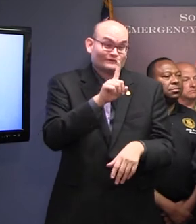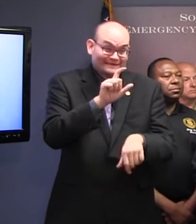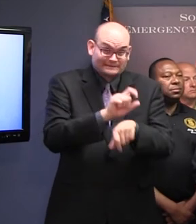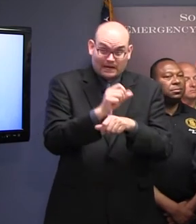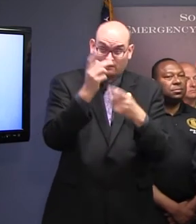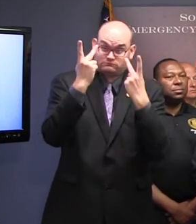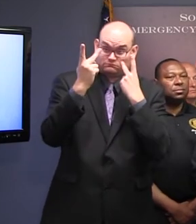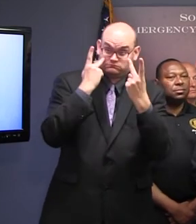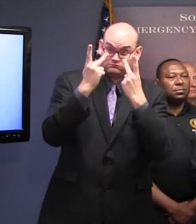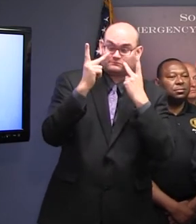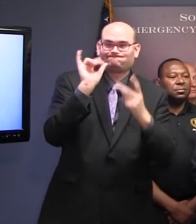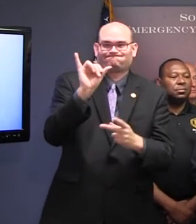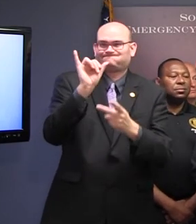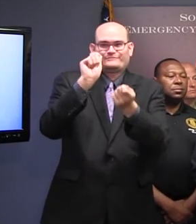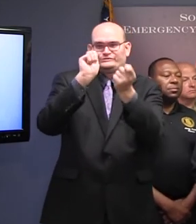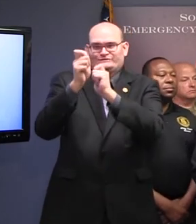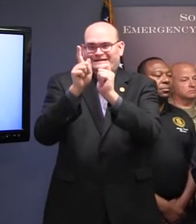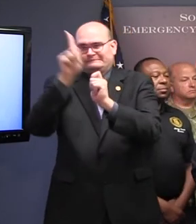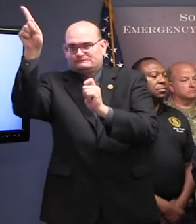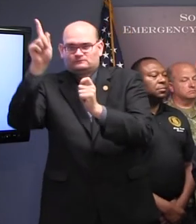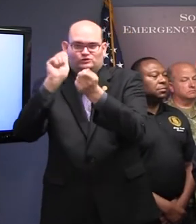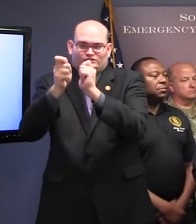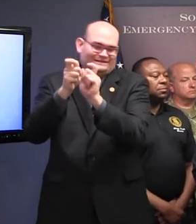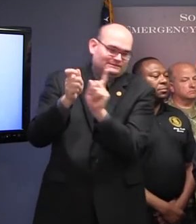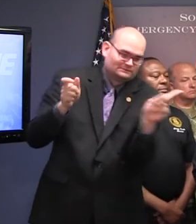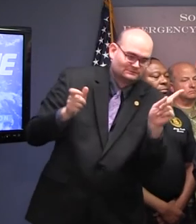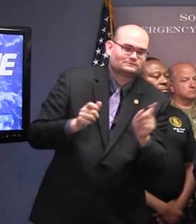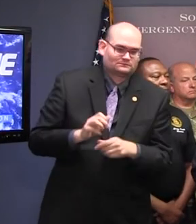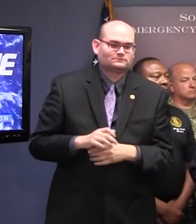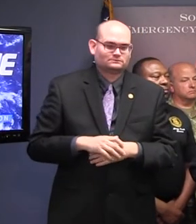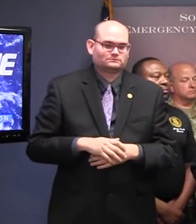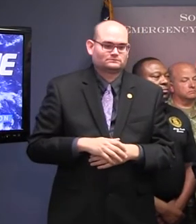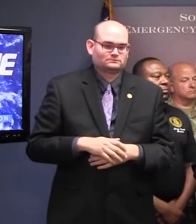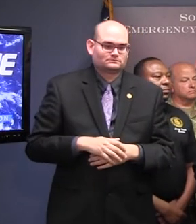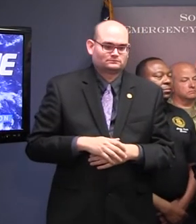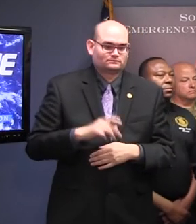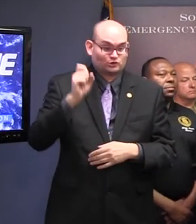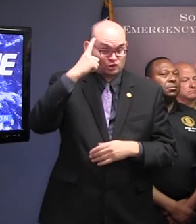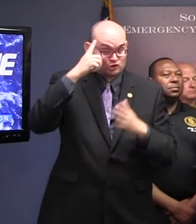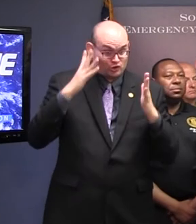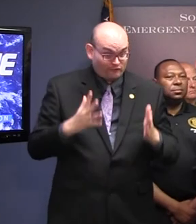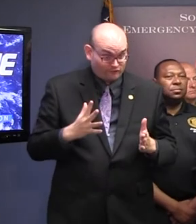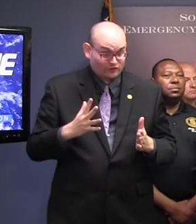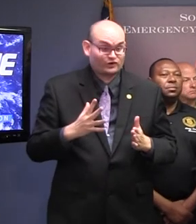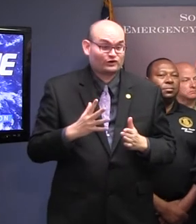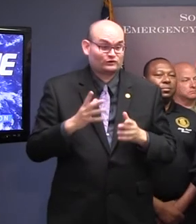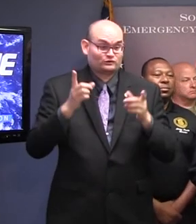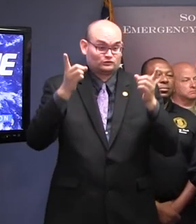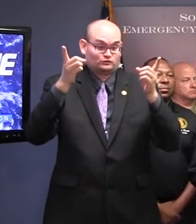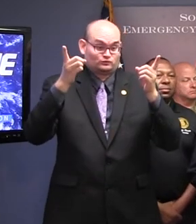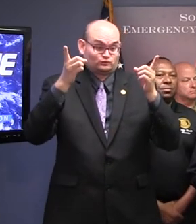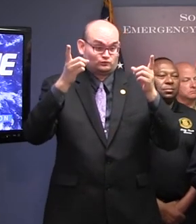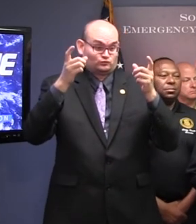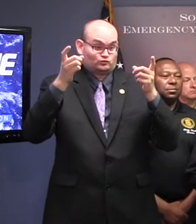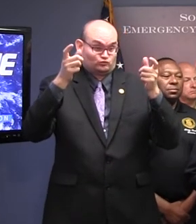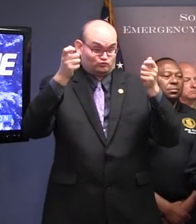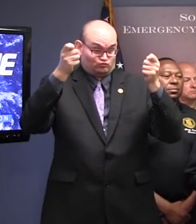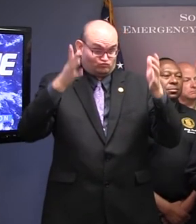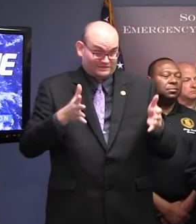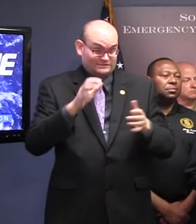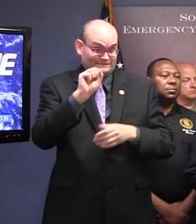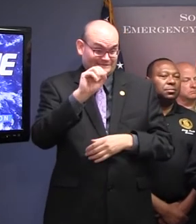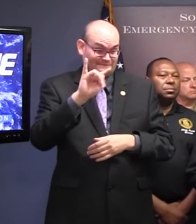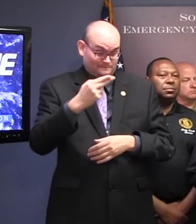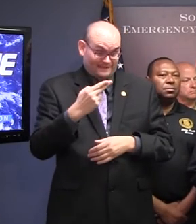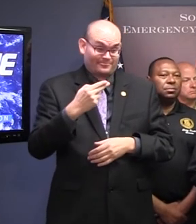are at this point in time. And so as the governor and Director Smith mentioned, we have gone out and looked at all